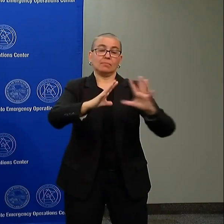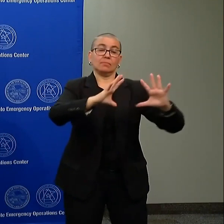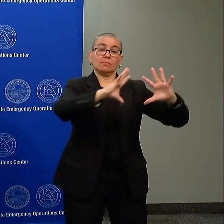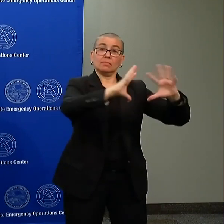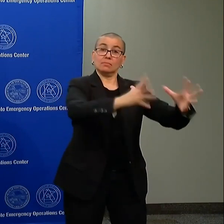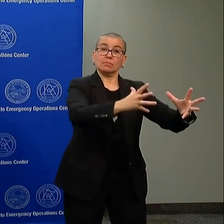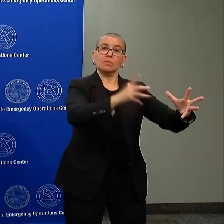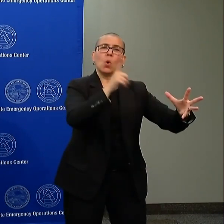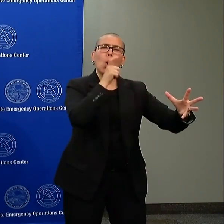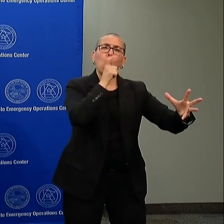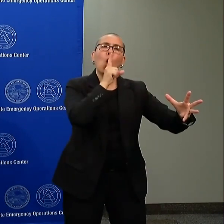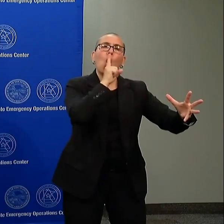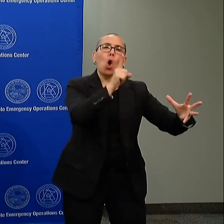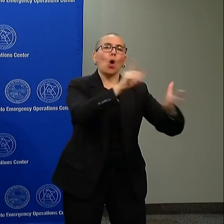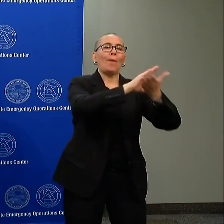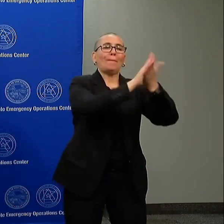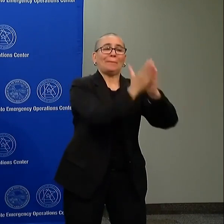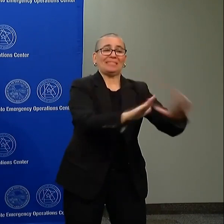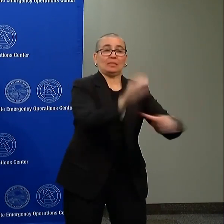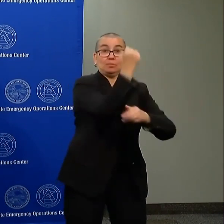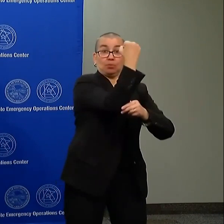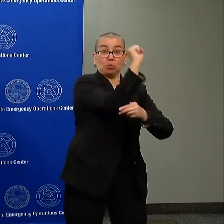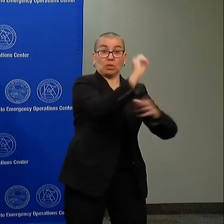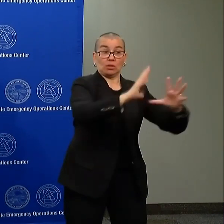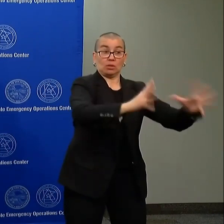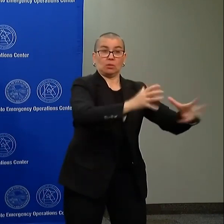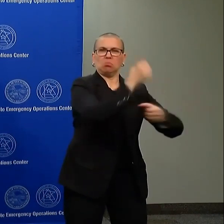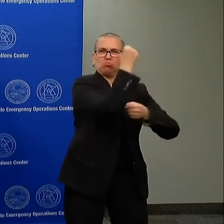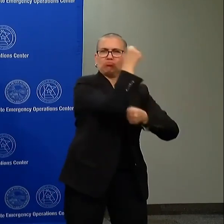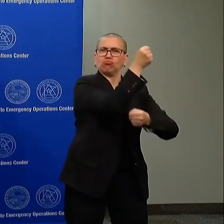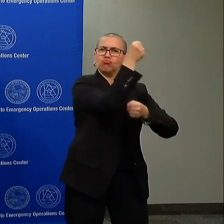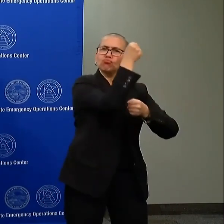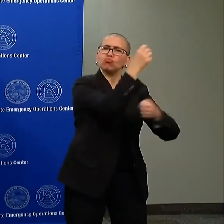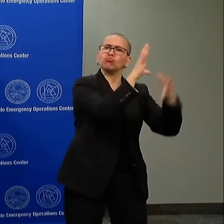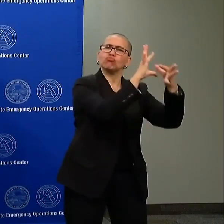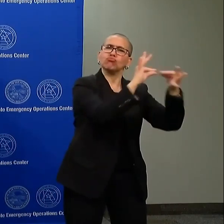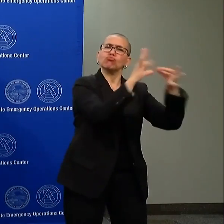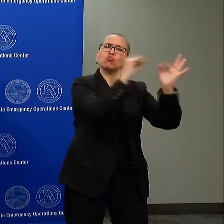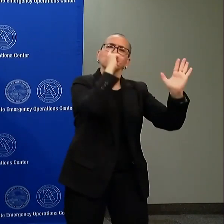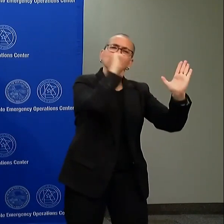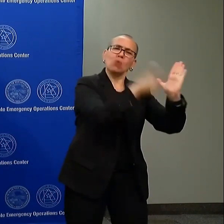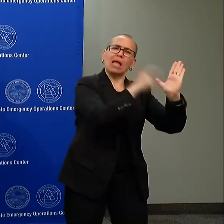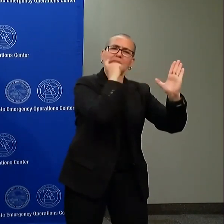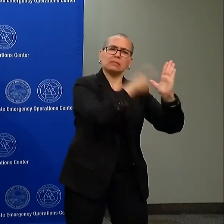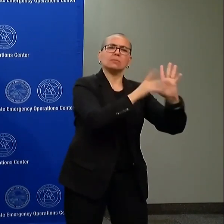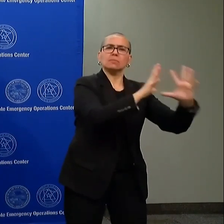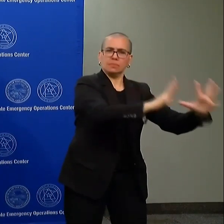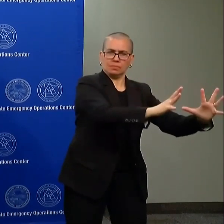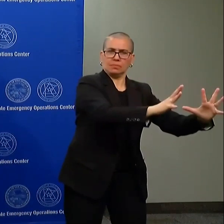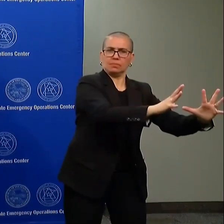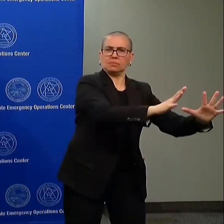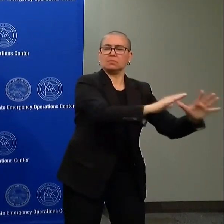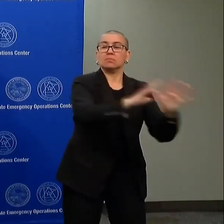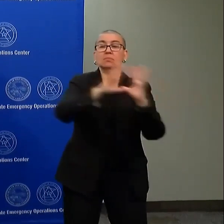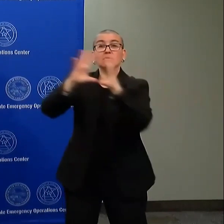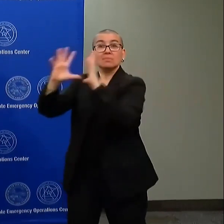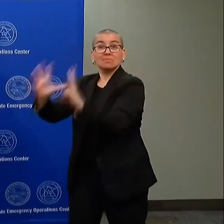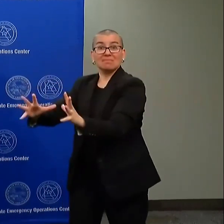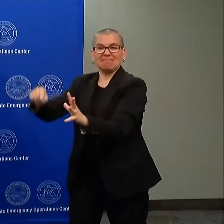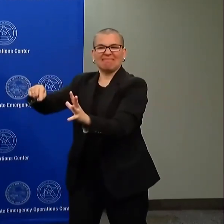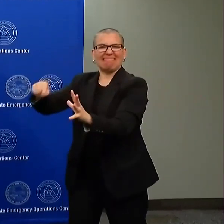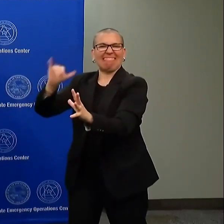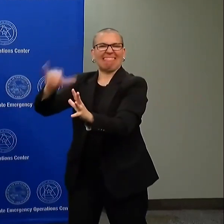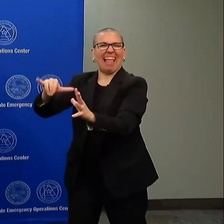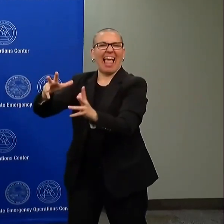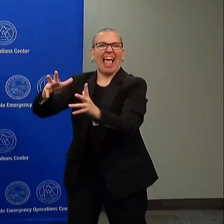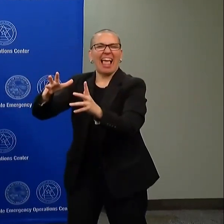And there are other people who are agitators who are seeking to agitate and incite violence. But the problem that we're hearing